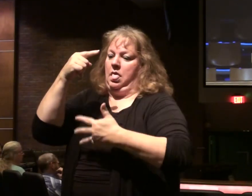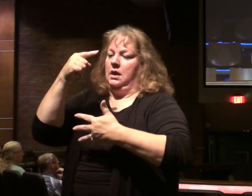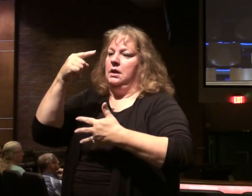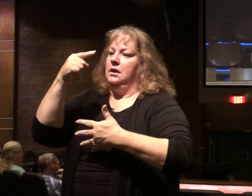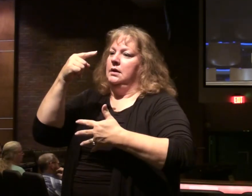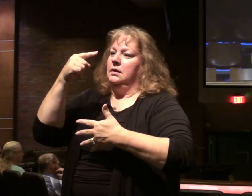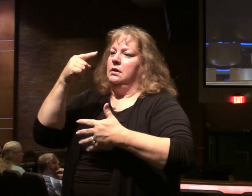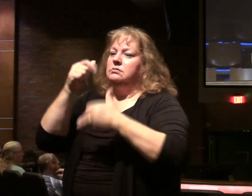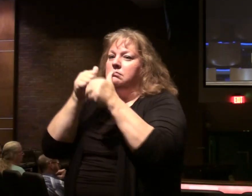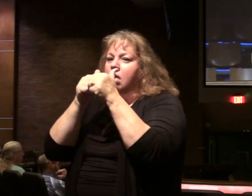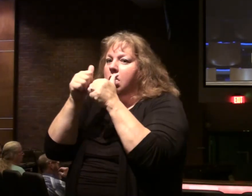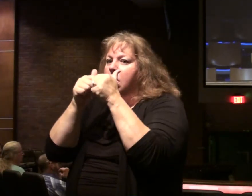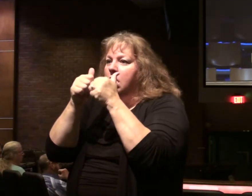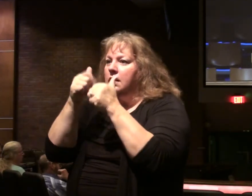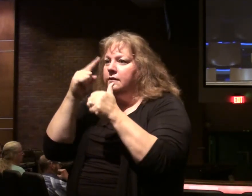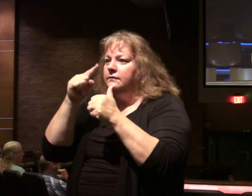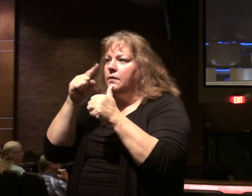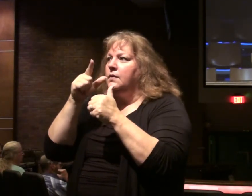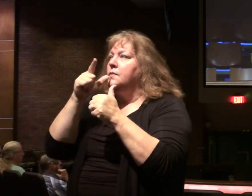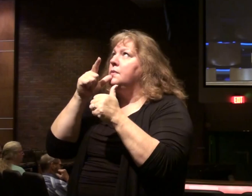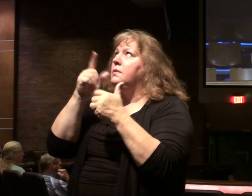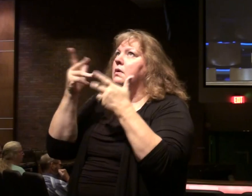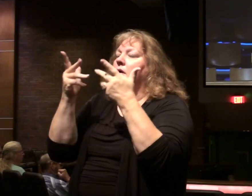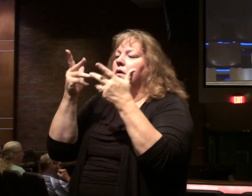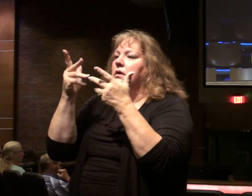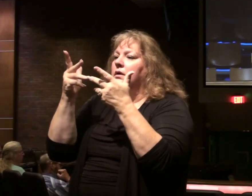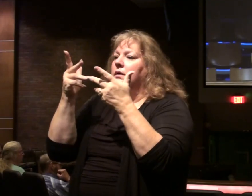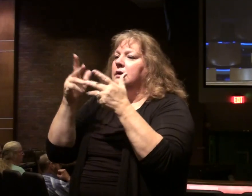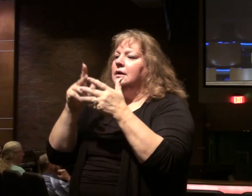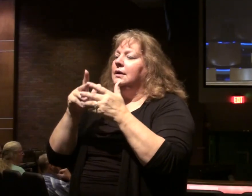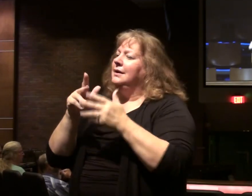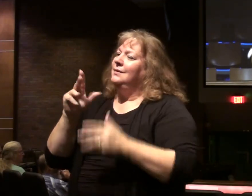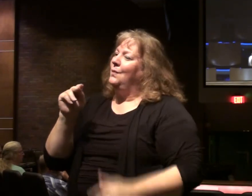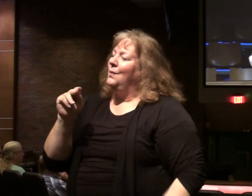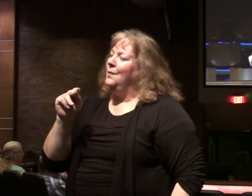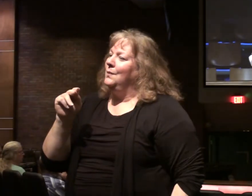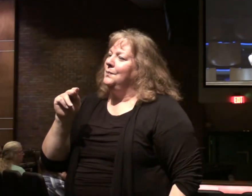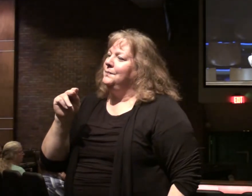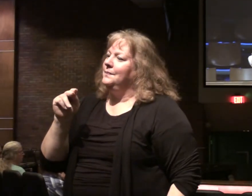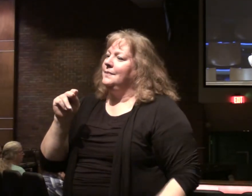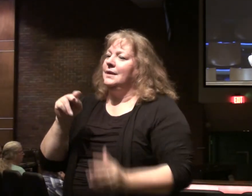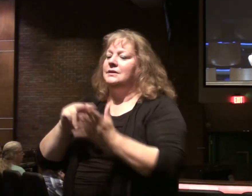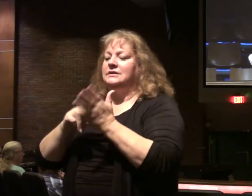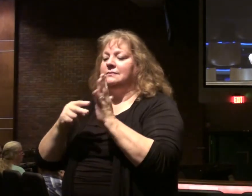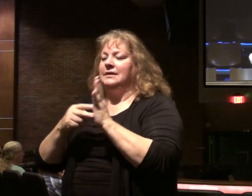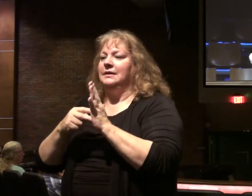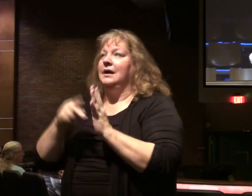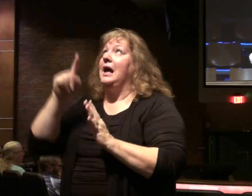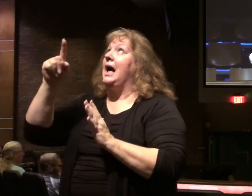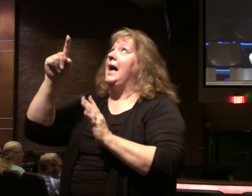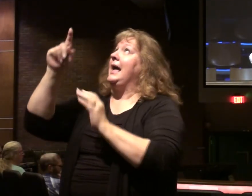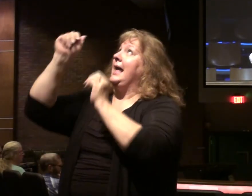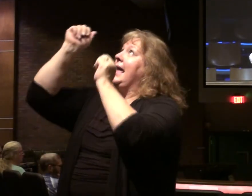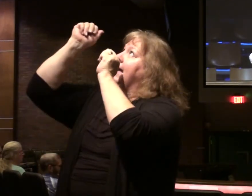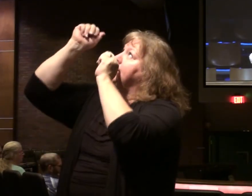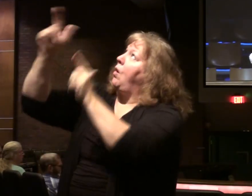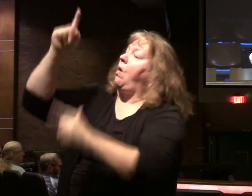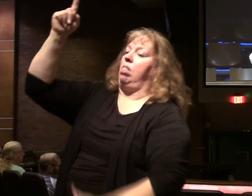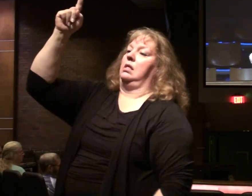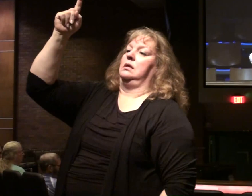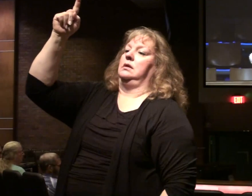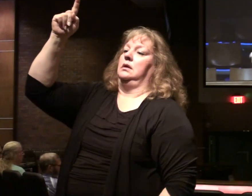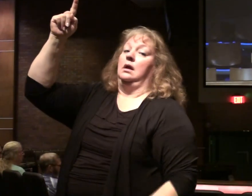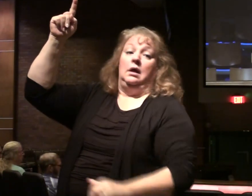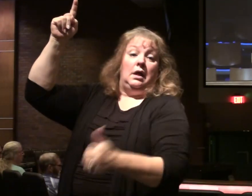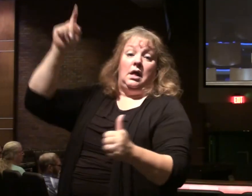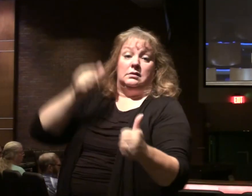know, almost competing for your allegiance. He's saying, I must be your own. Others